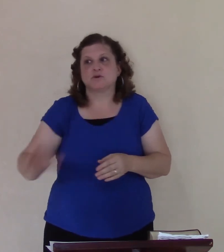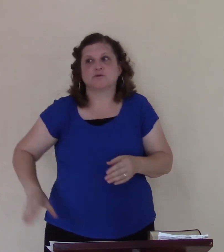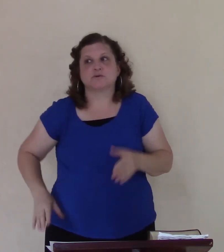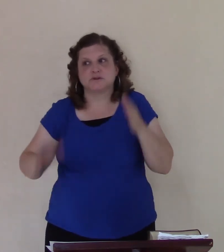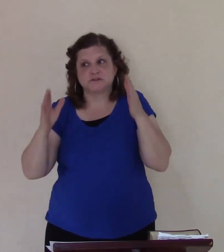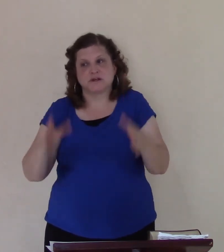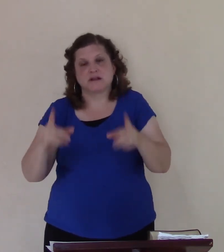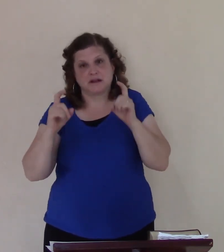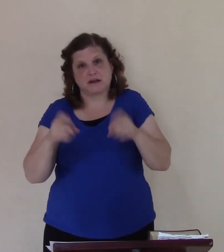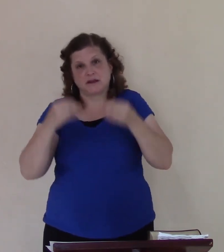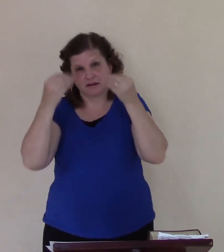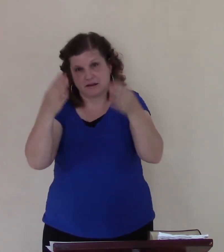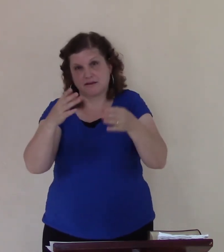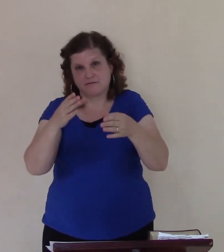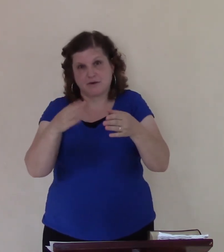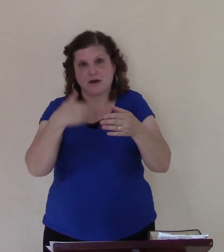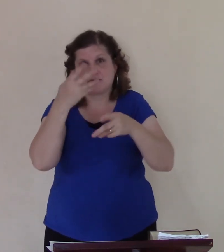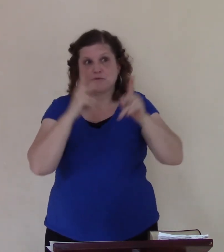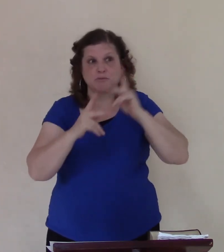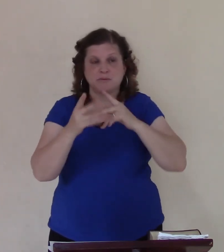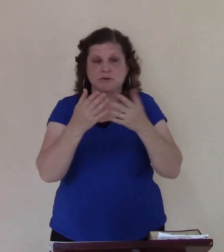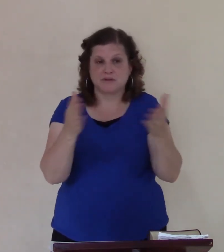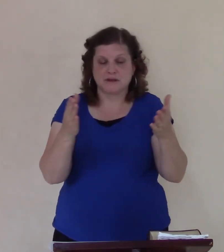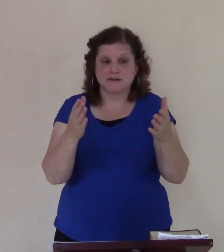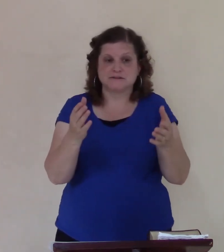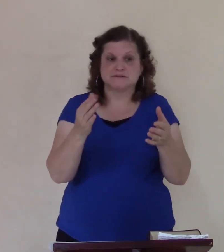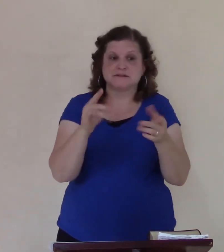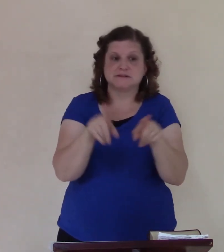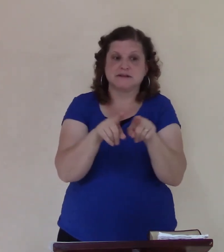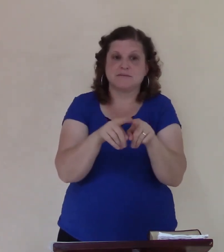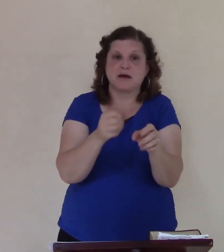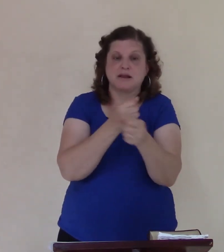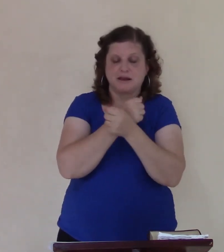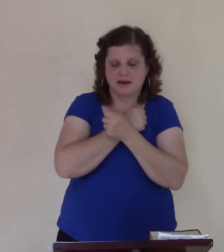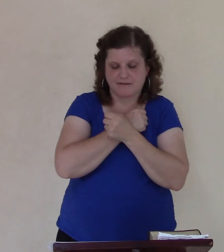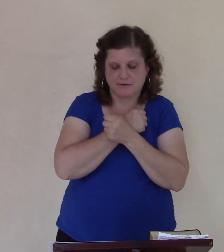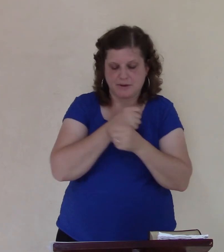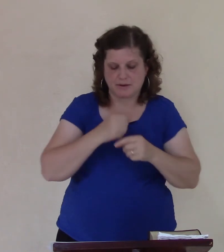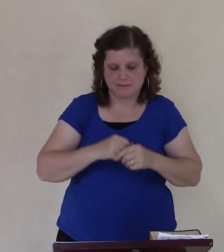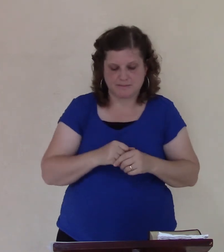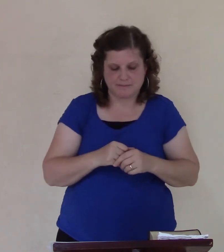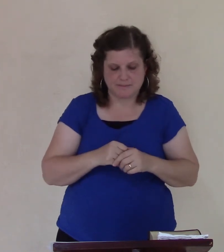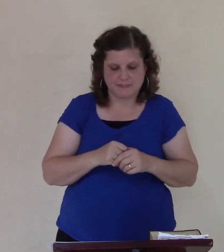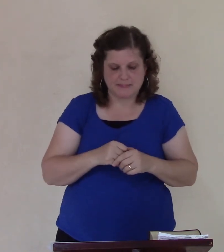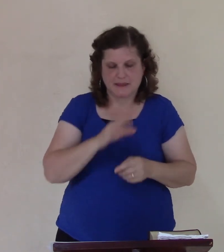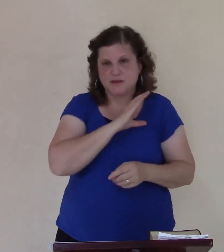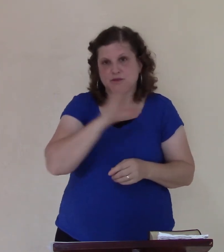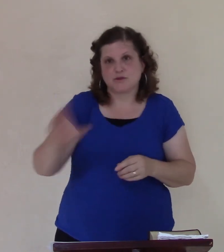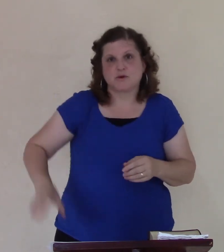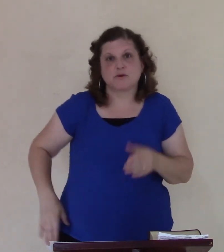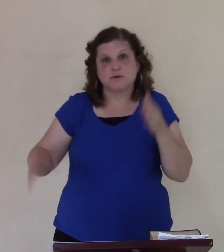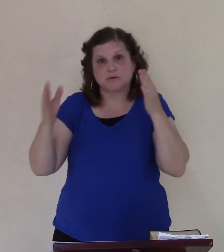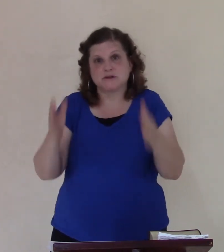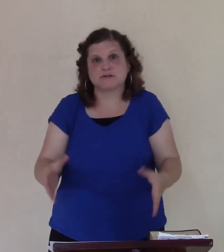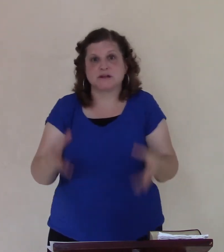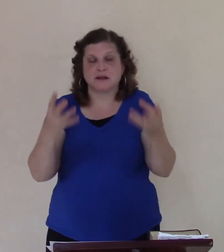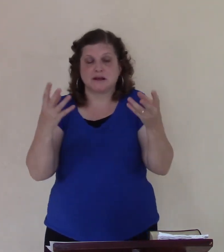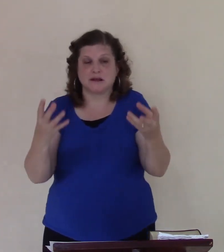and there's certain other things and in the Bible as a Christian there's certain things we should be doing next but